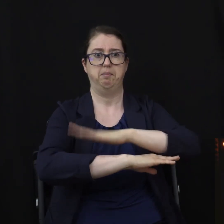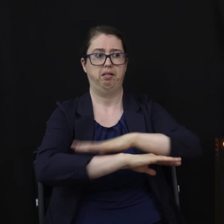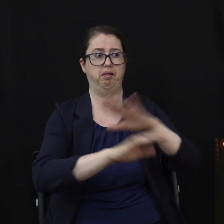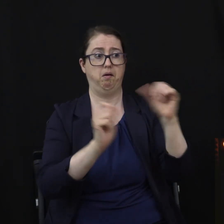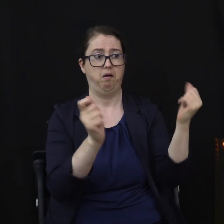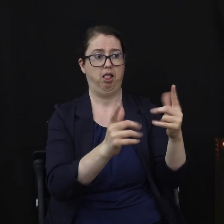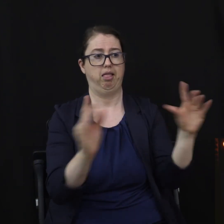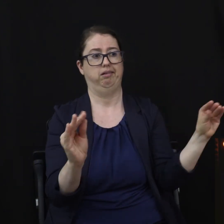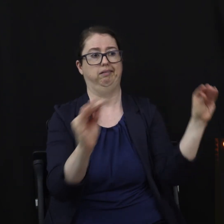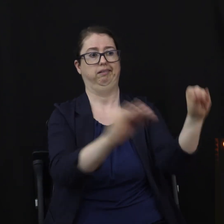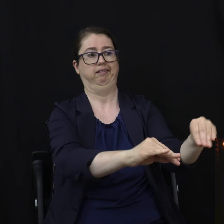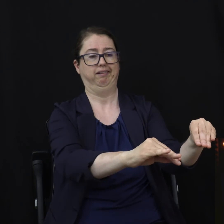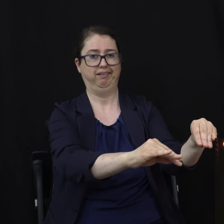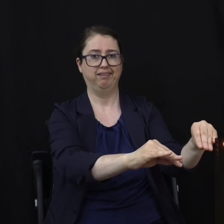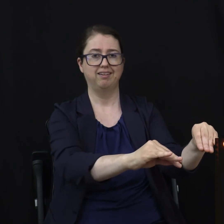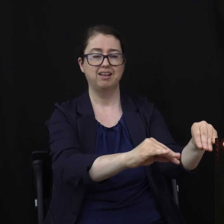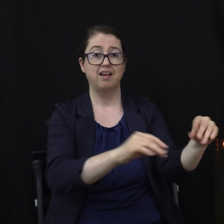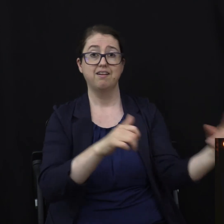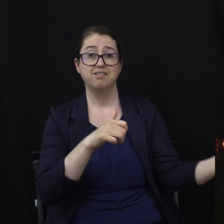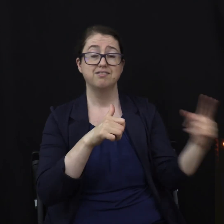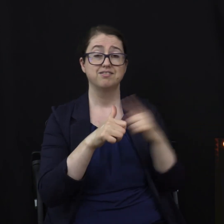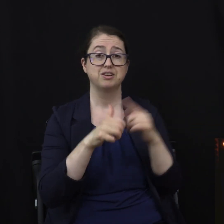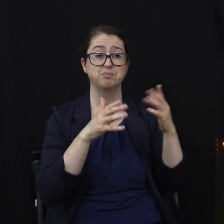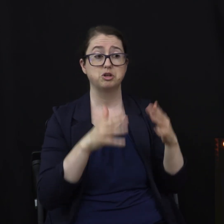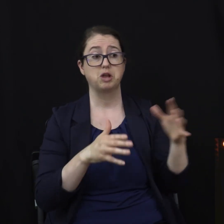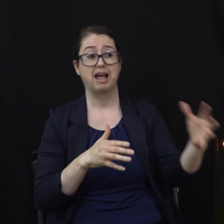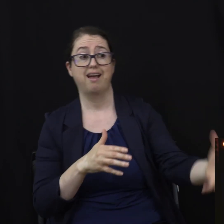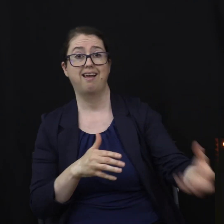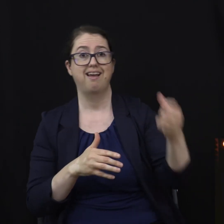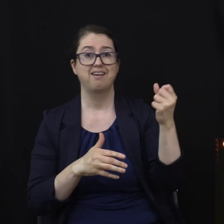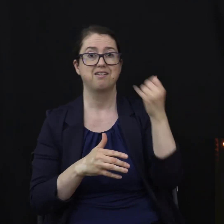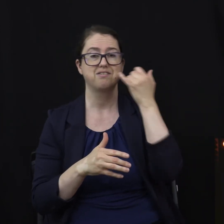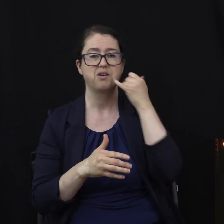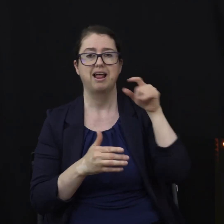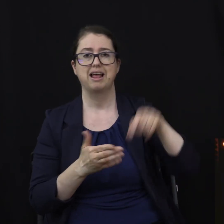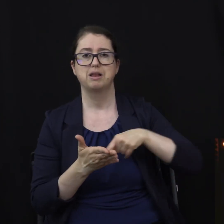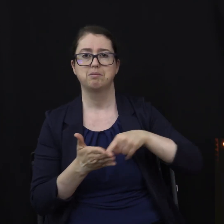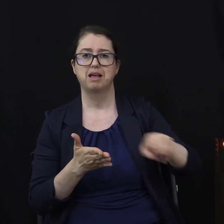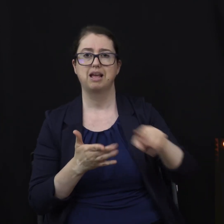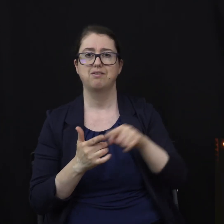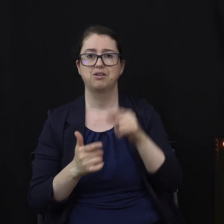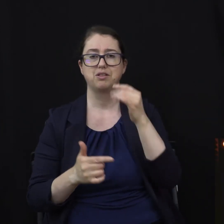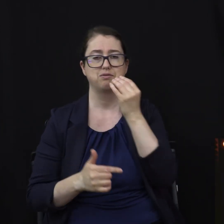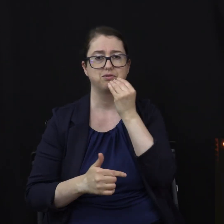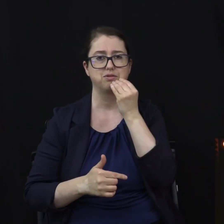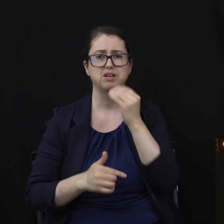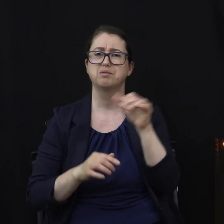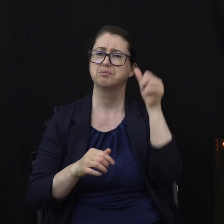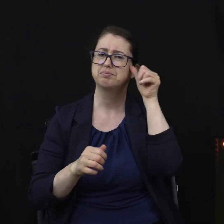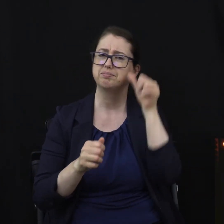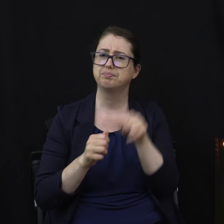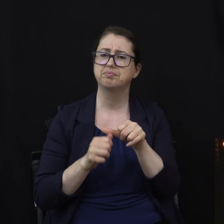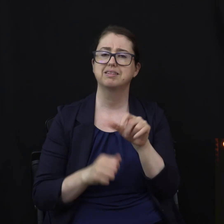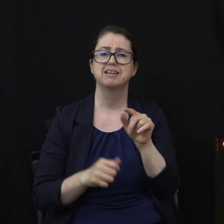first person to grab their phone had to pay for the meal? Remember, temperance is about